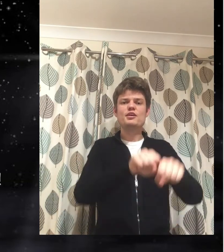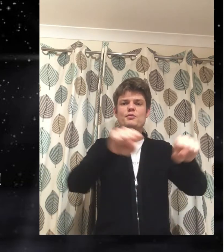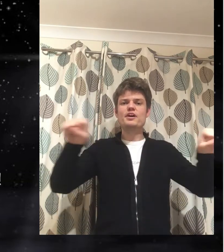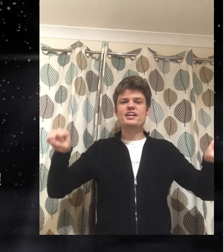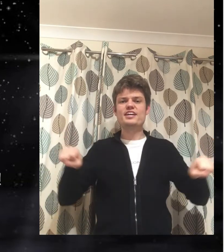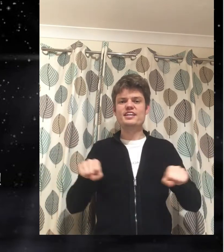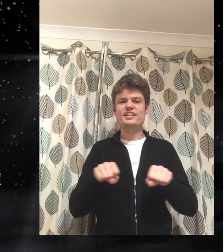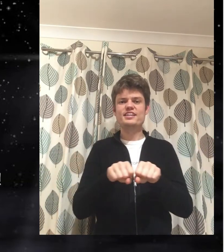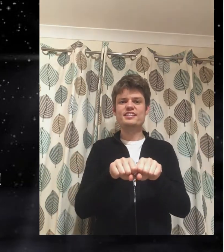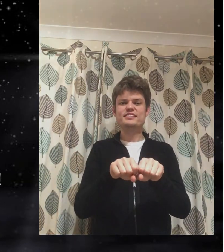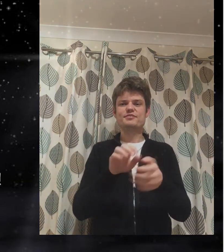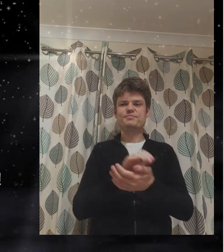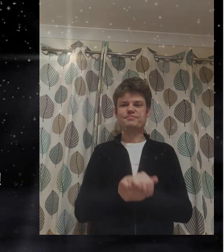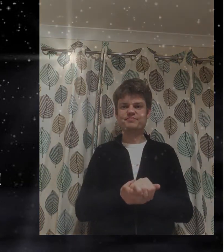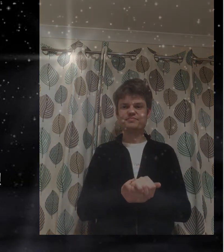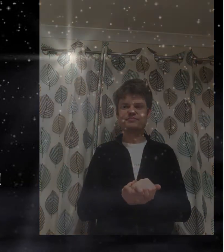wait